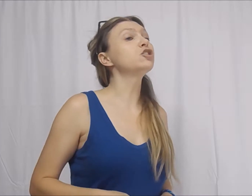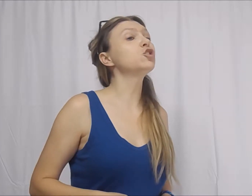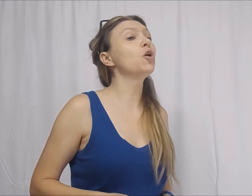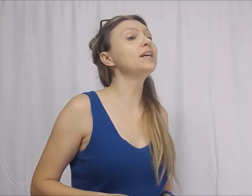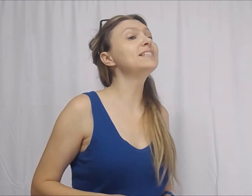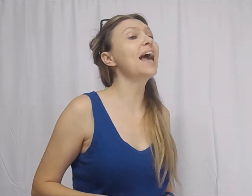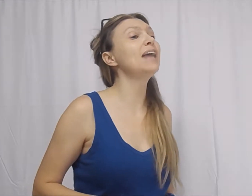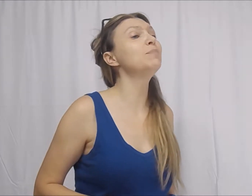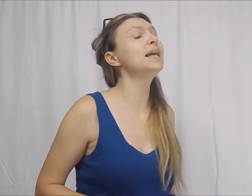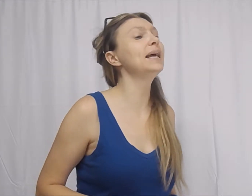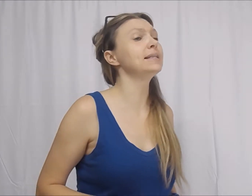shore in ten minutes.